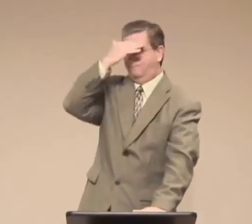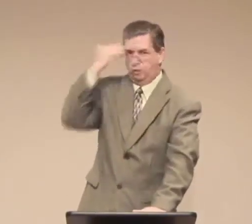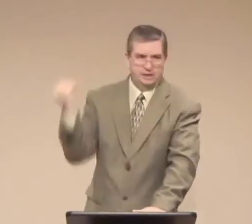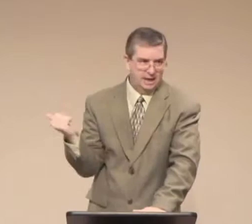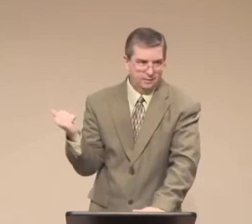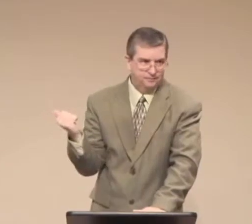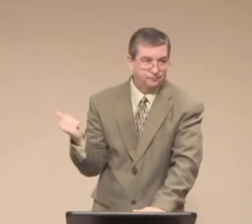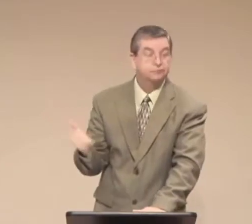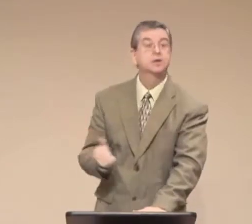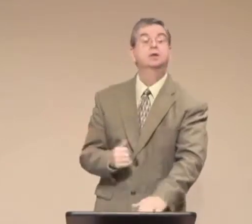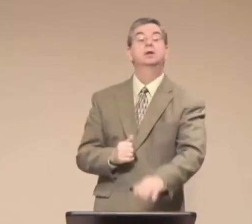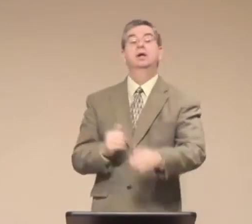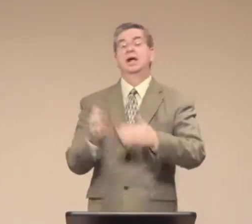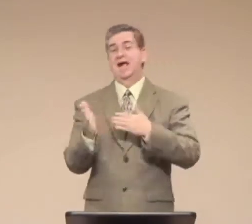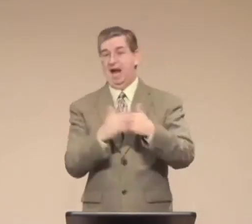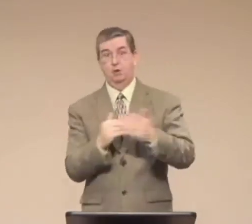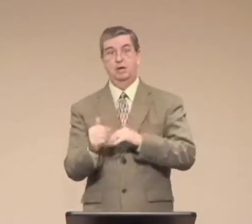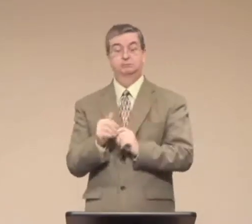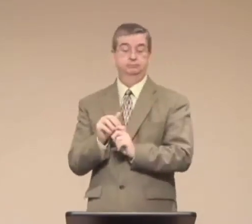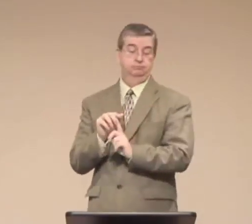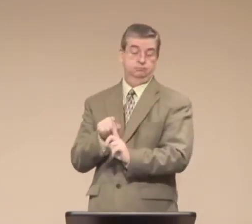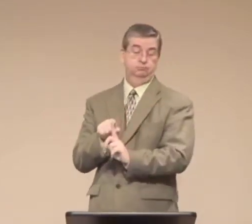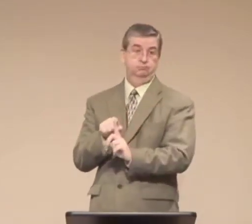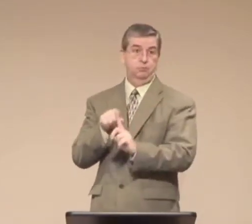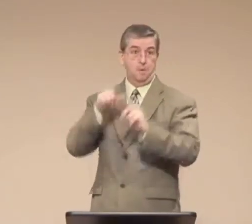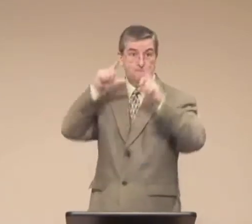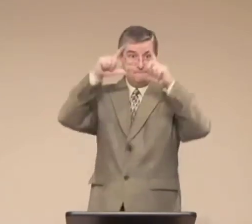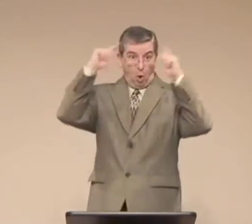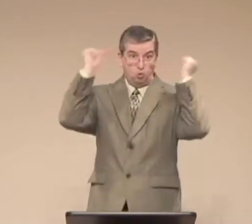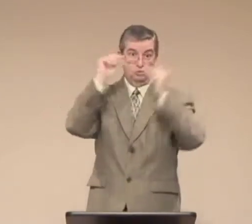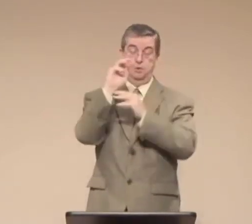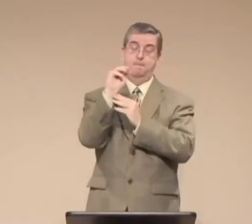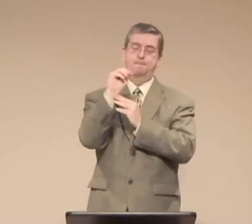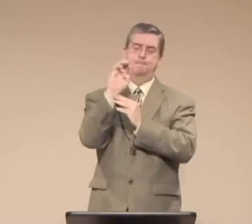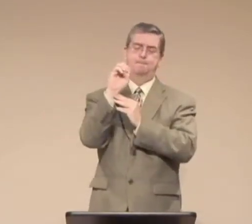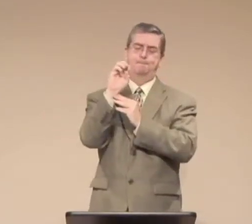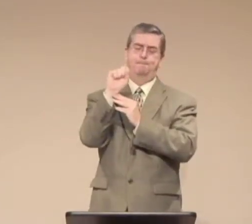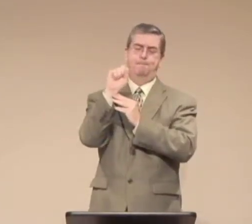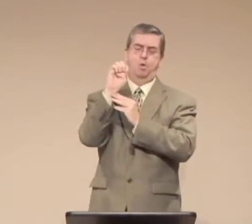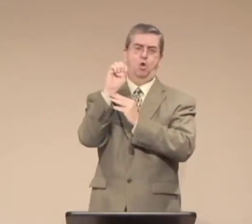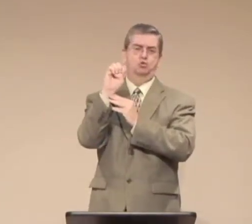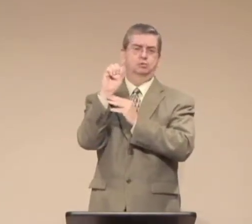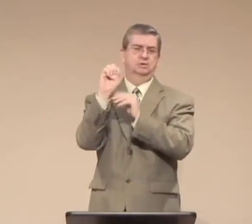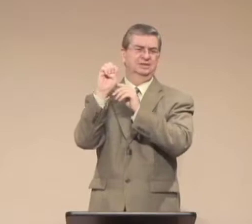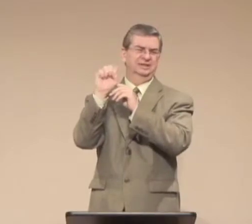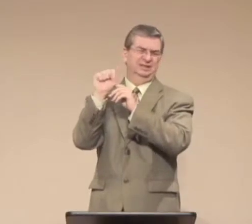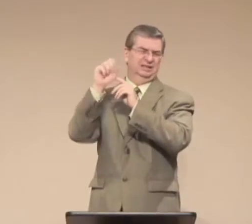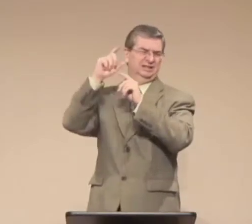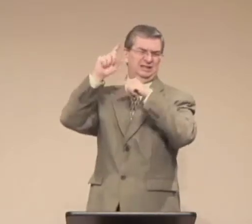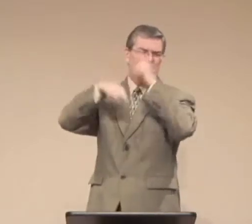their sons themselves rather than have the soldiers come and murder them.